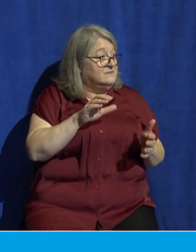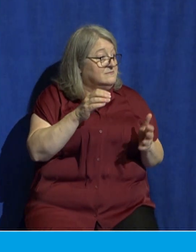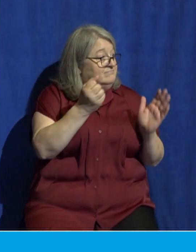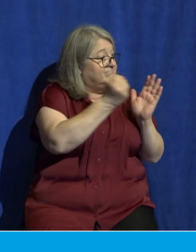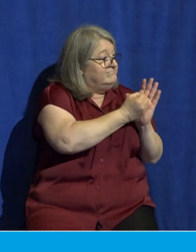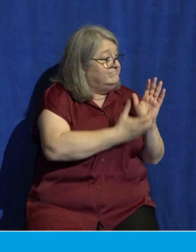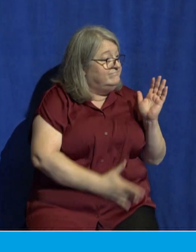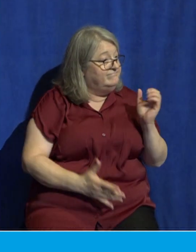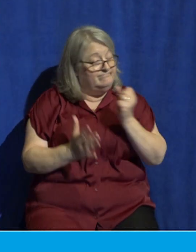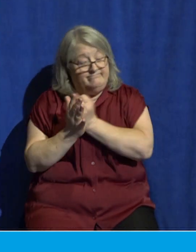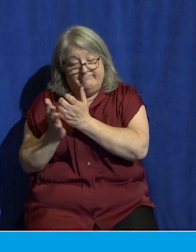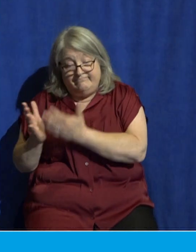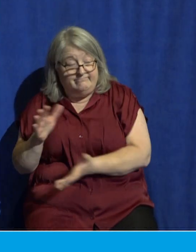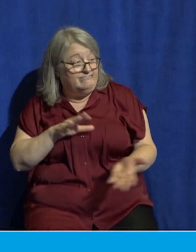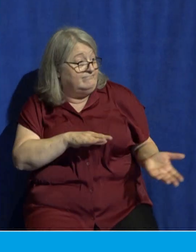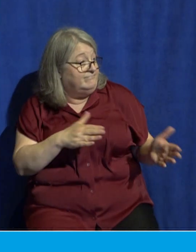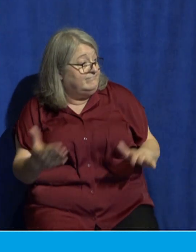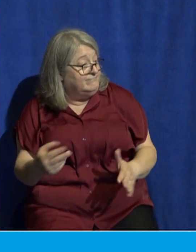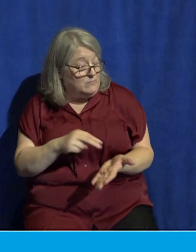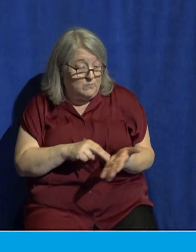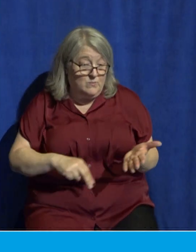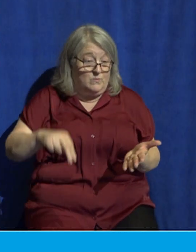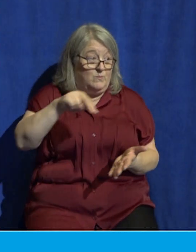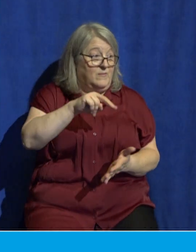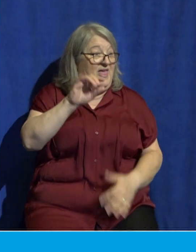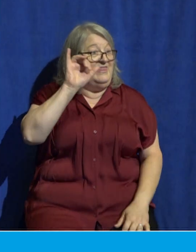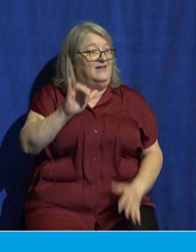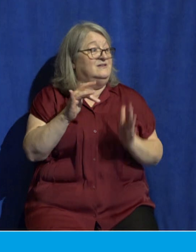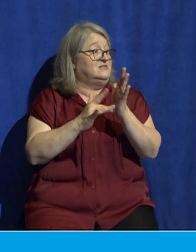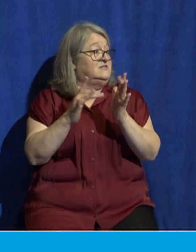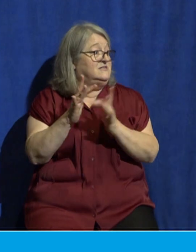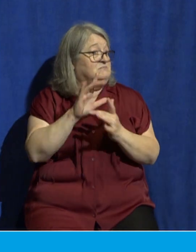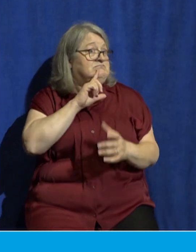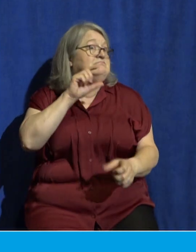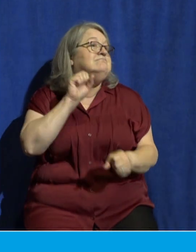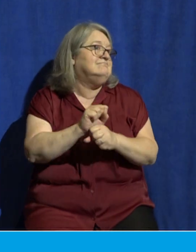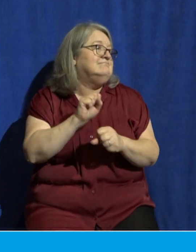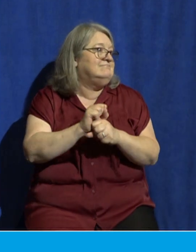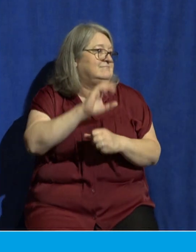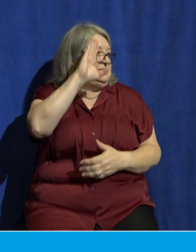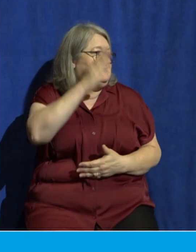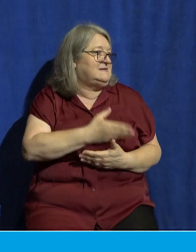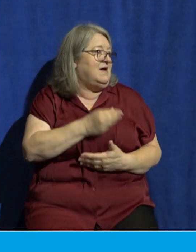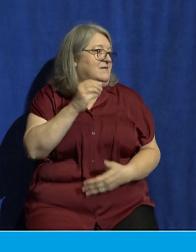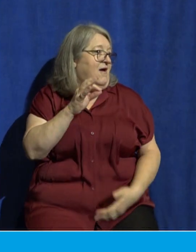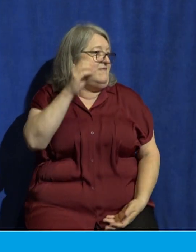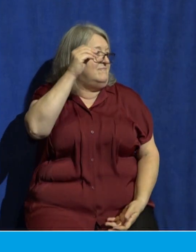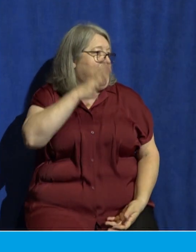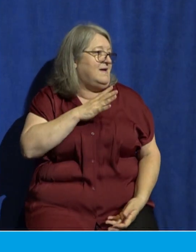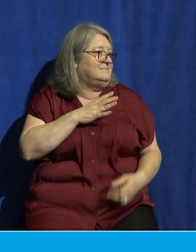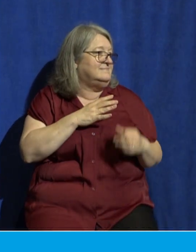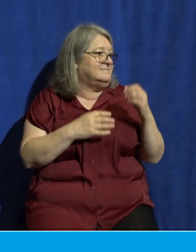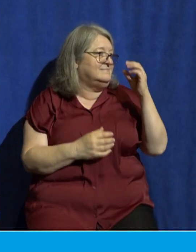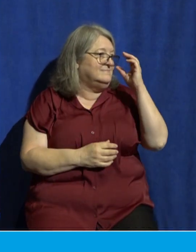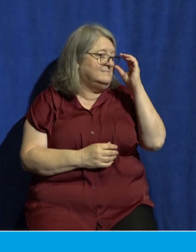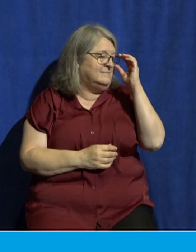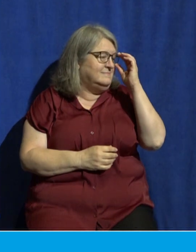Jesus is who he said he is he's the son of man he's the son of man